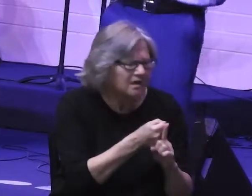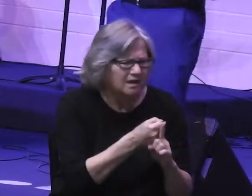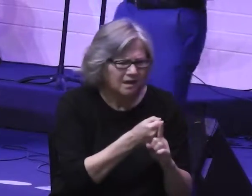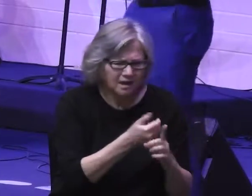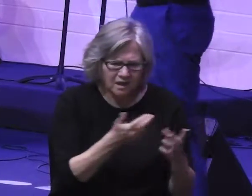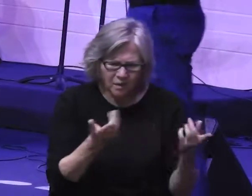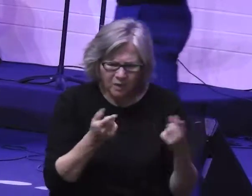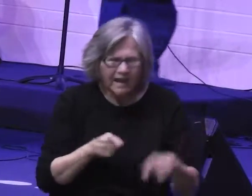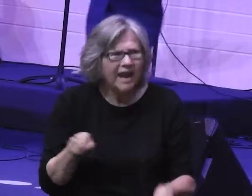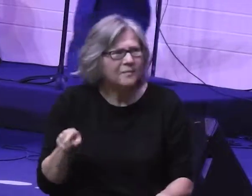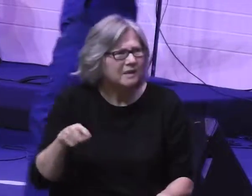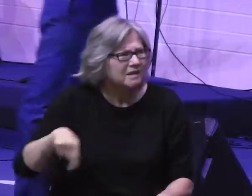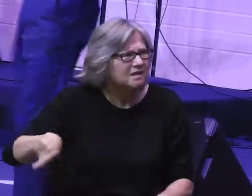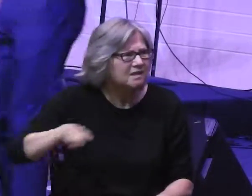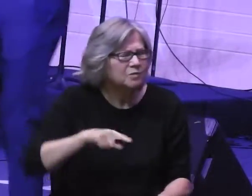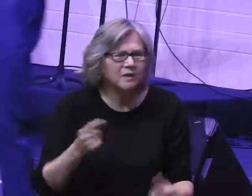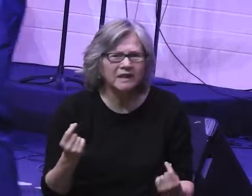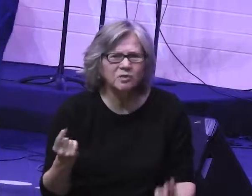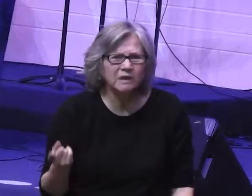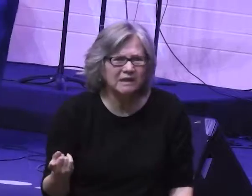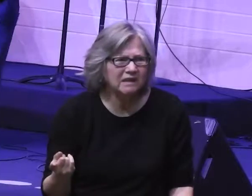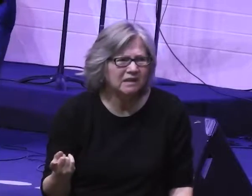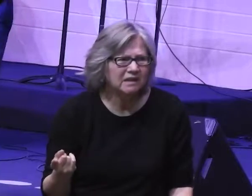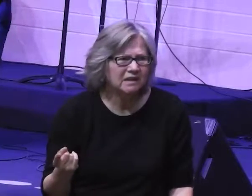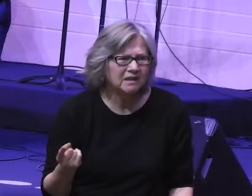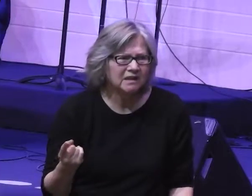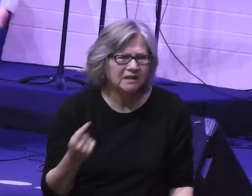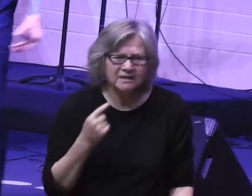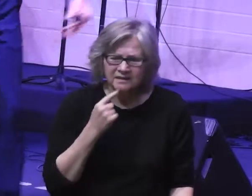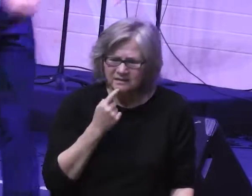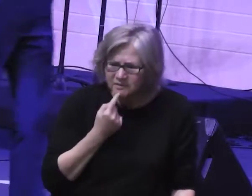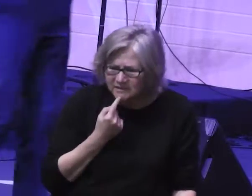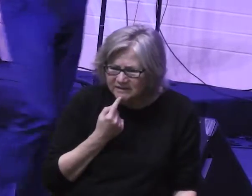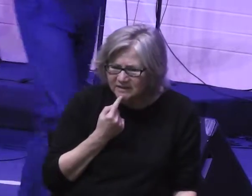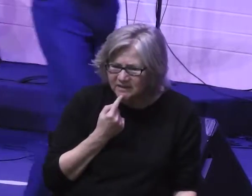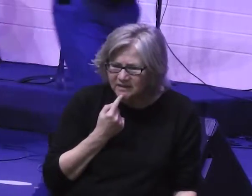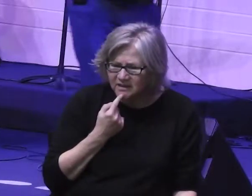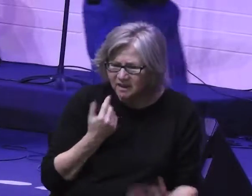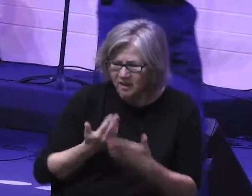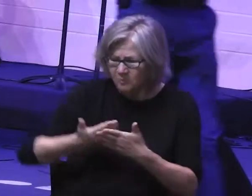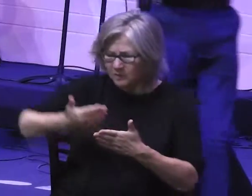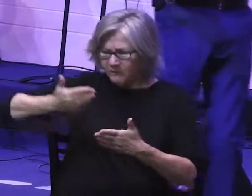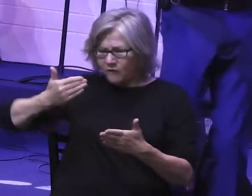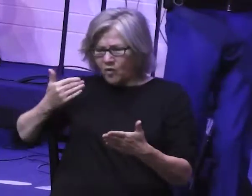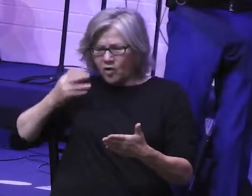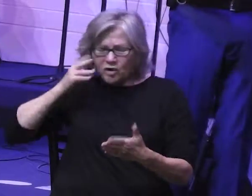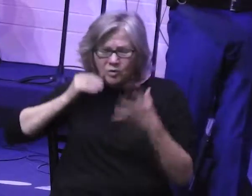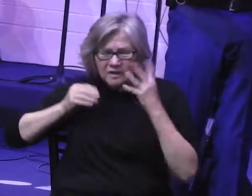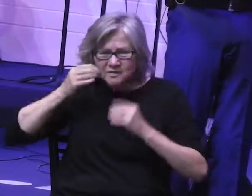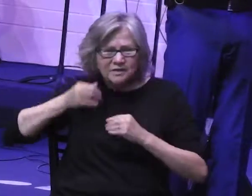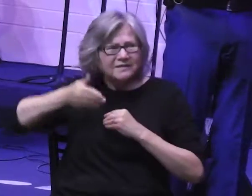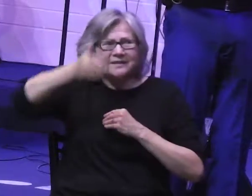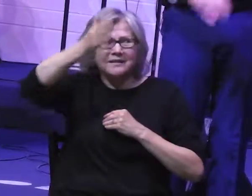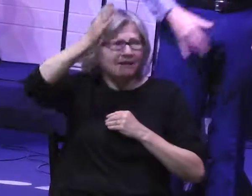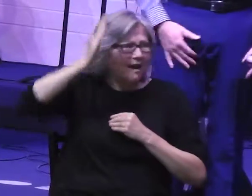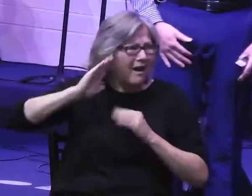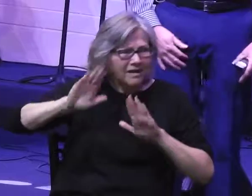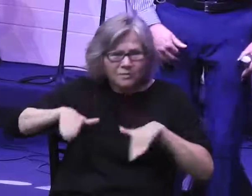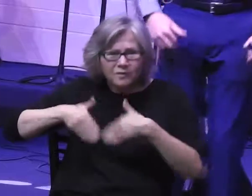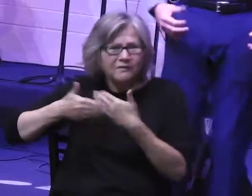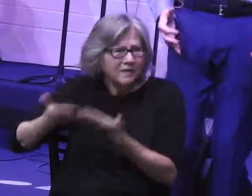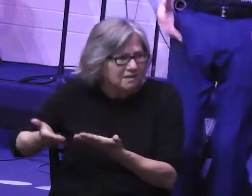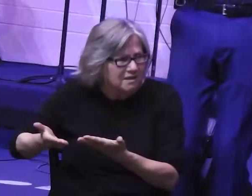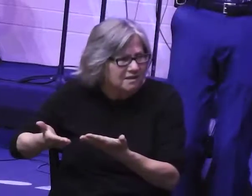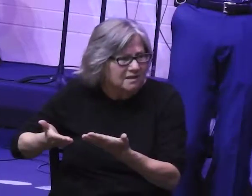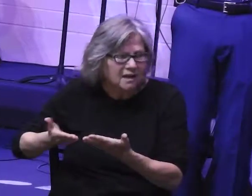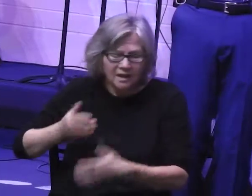this, and you go, what? Are you serious? I mean, after all that they've just experienced with